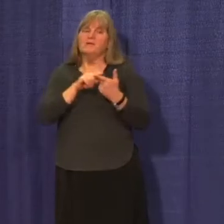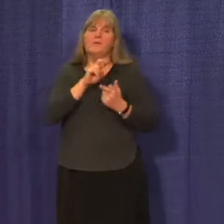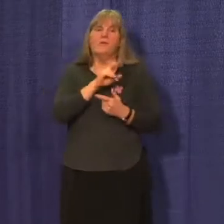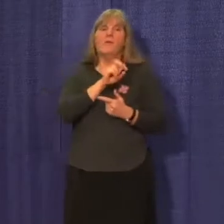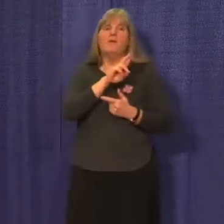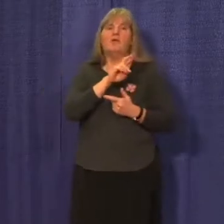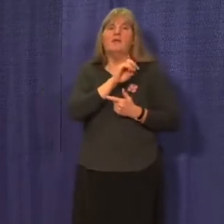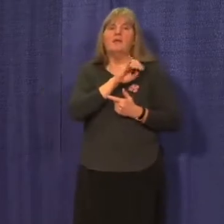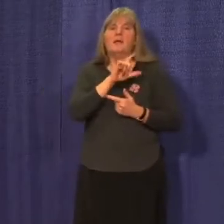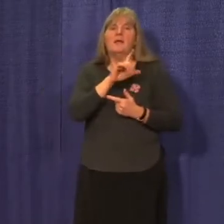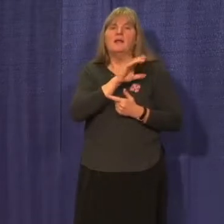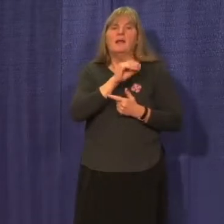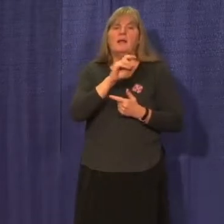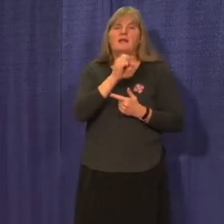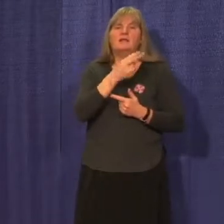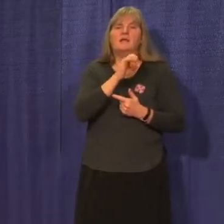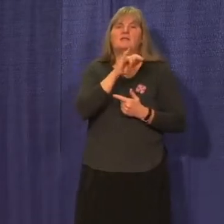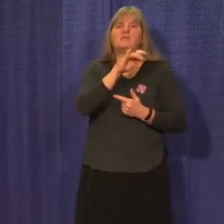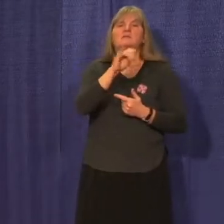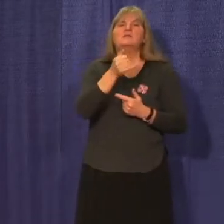Elijah Smith Elementary School.